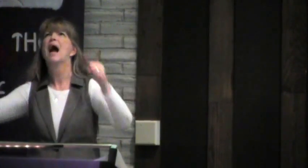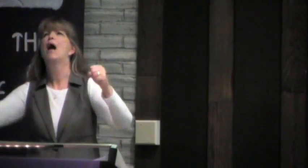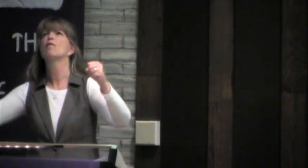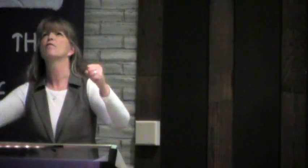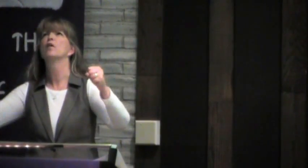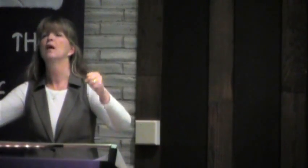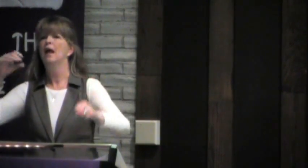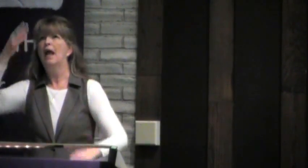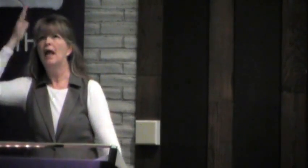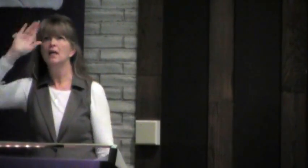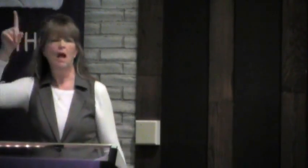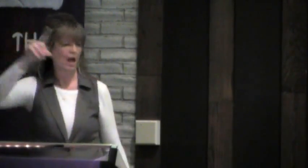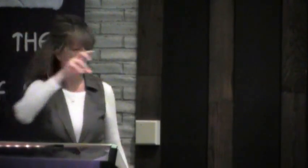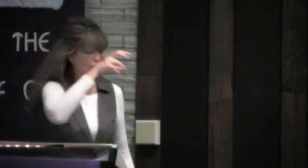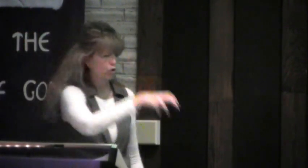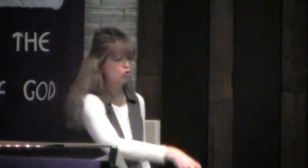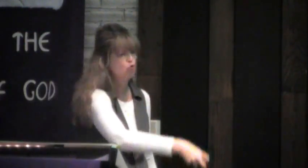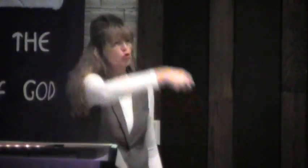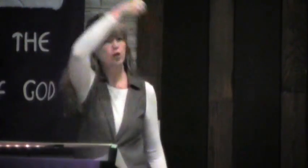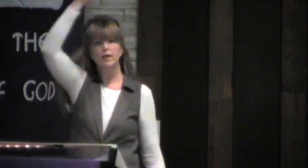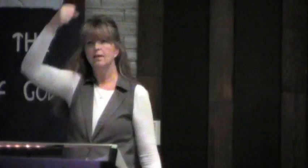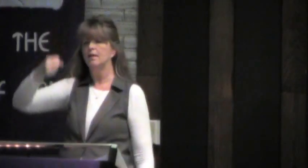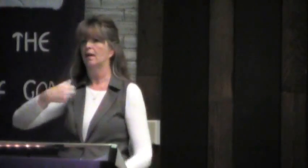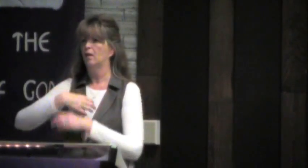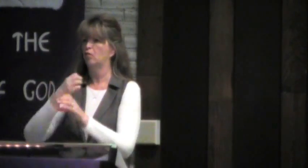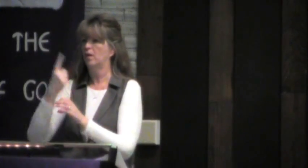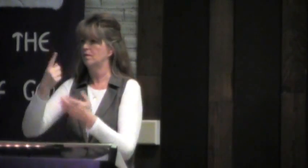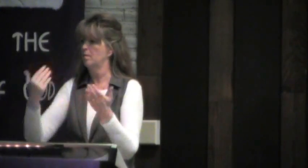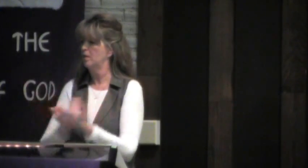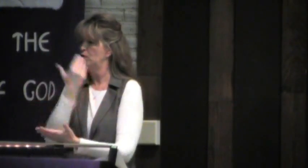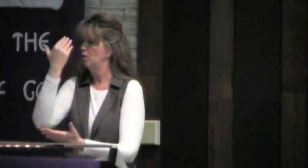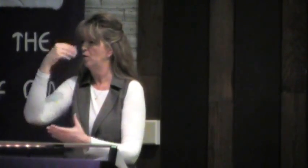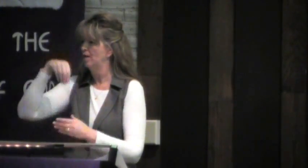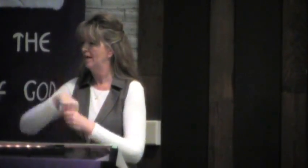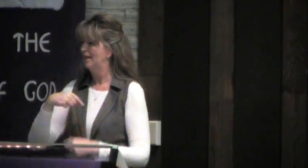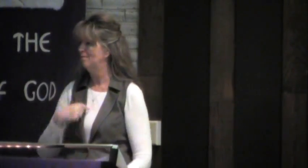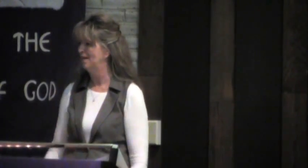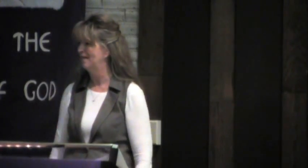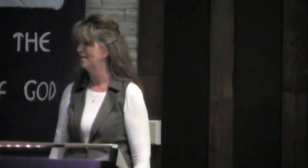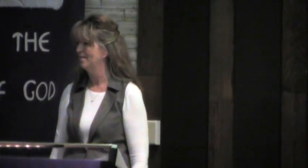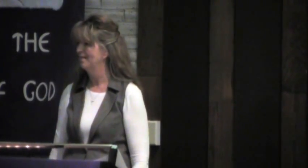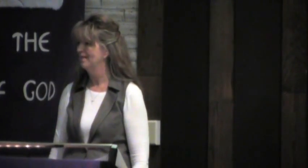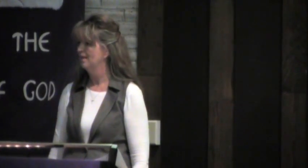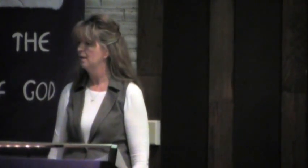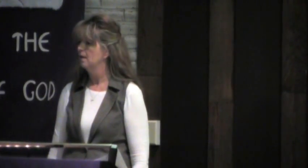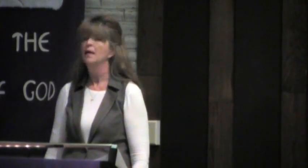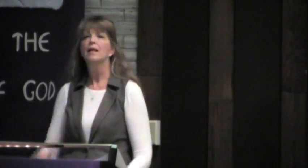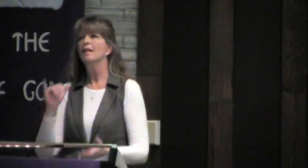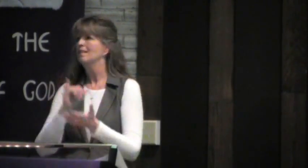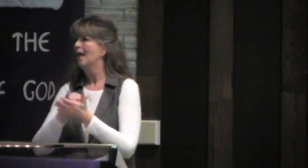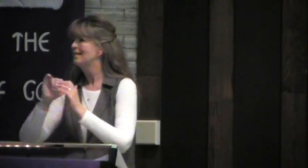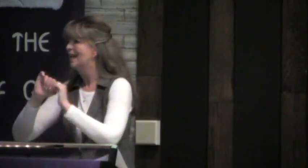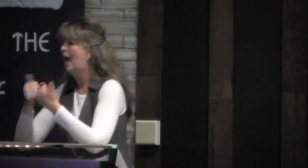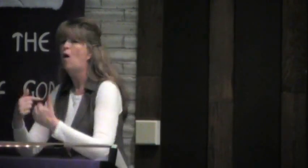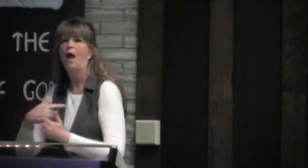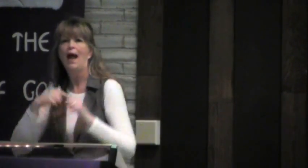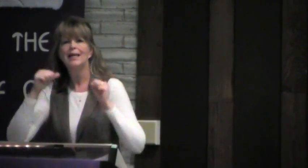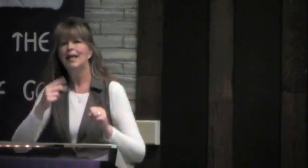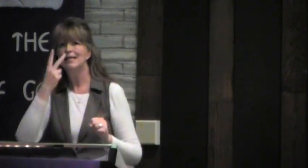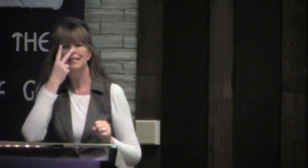but I am so glad for the power of God to take those experiences and create, use them, and create something new